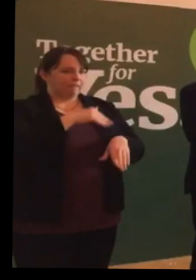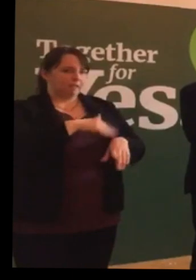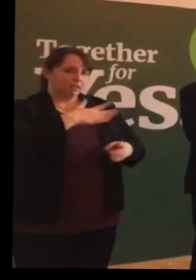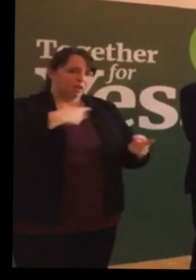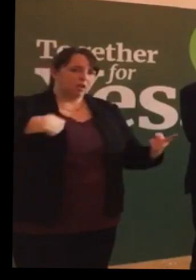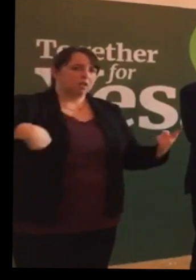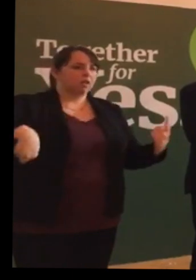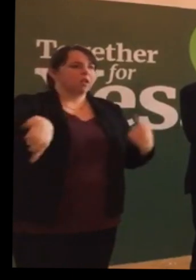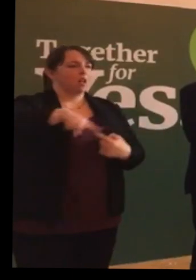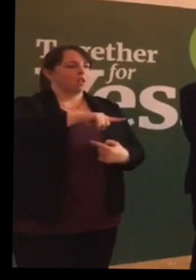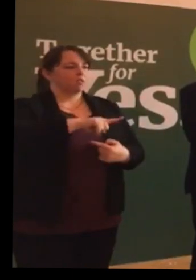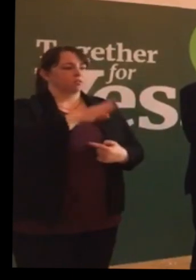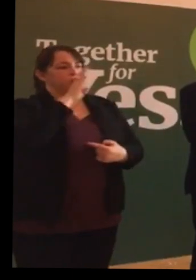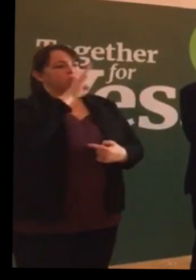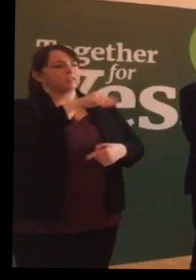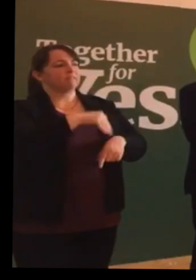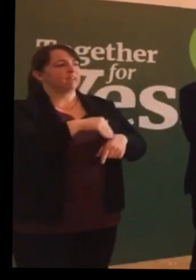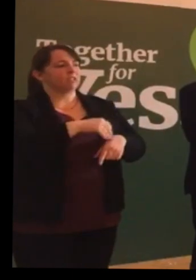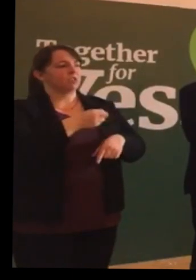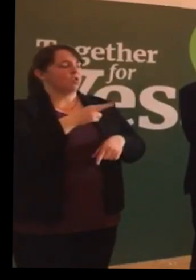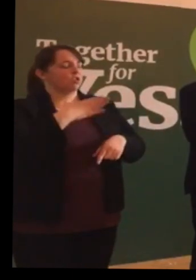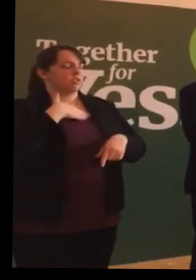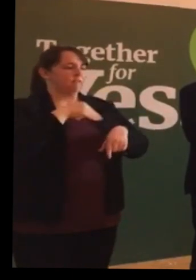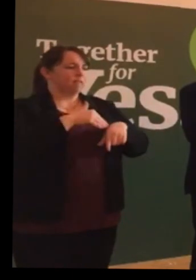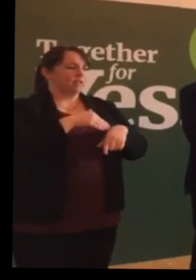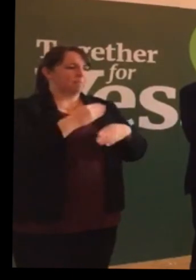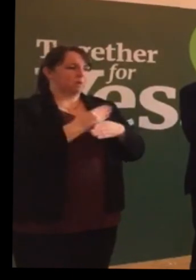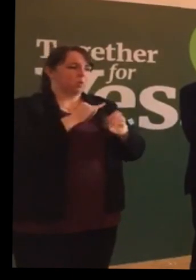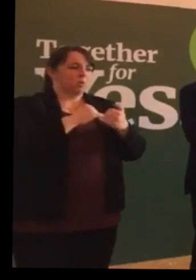either directly or indirectly, through the people that we love.